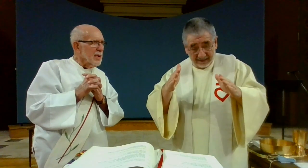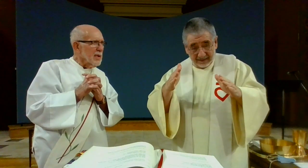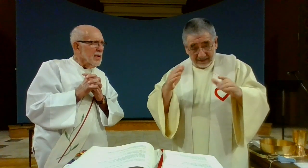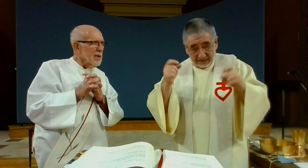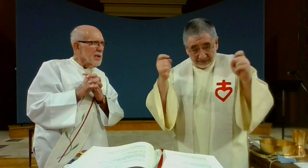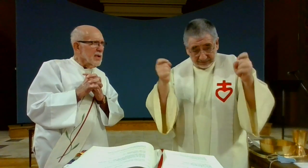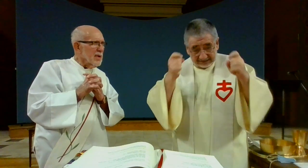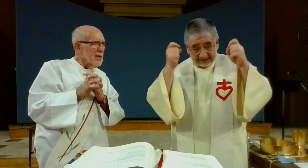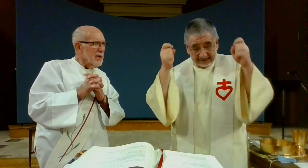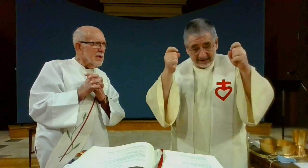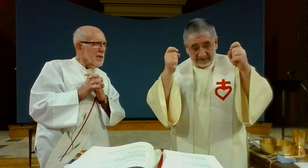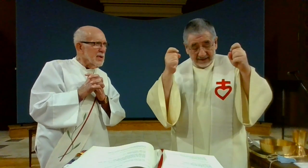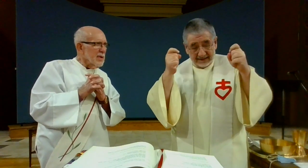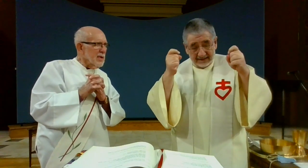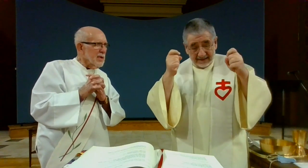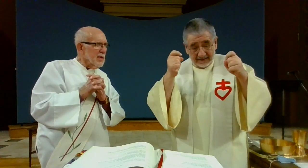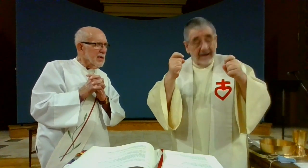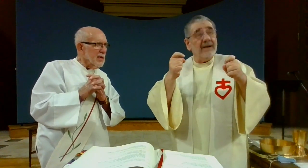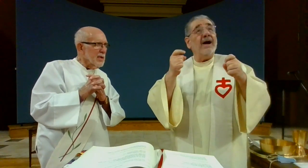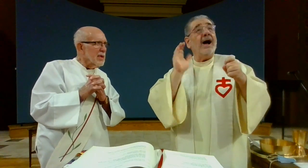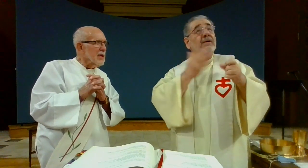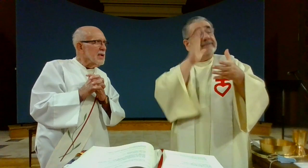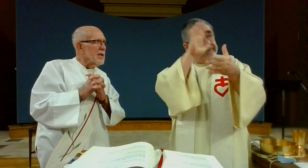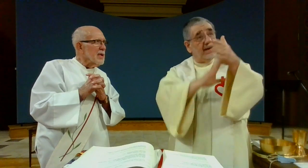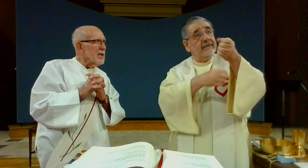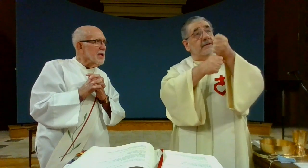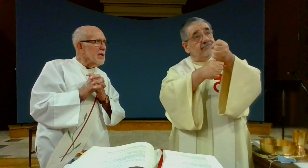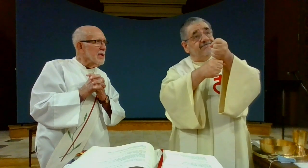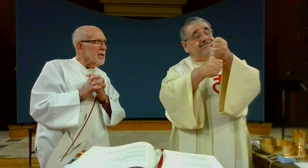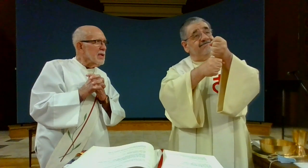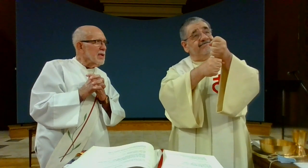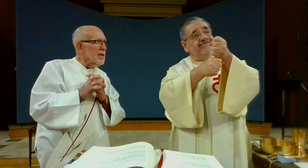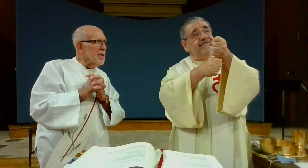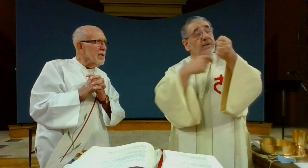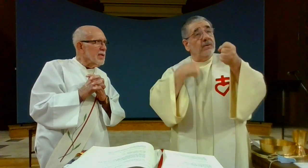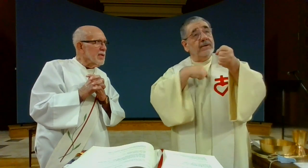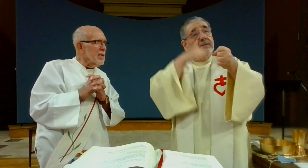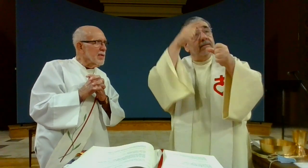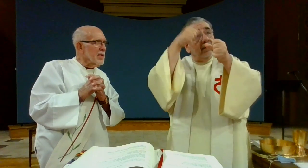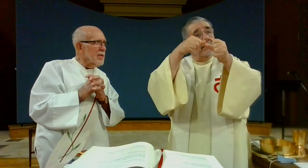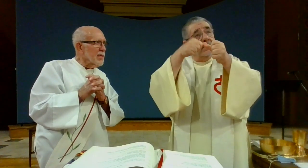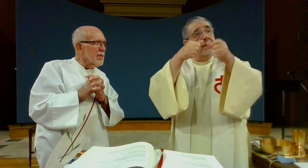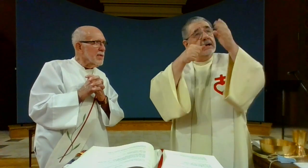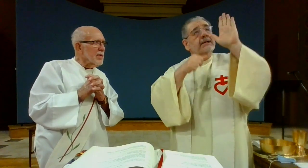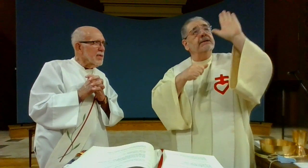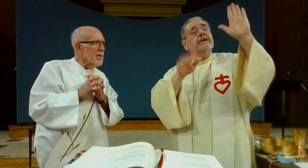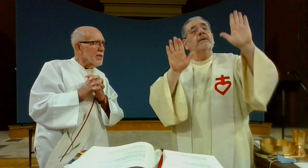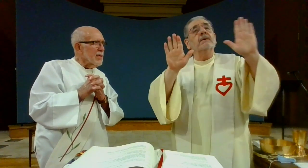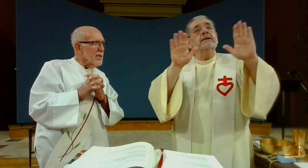As we continue to prepare in this celebration, in faith we remember that